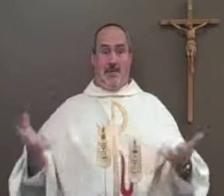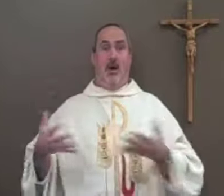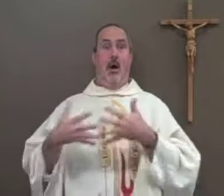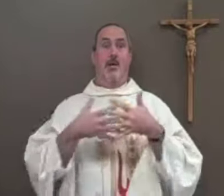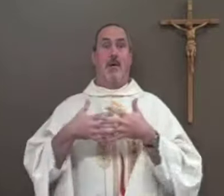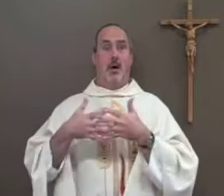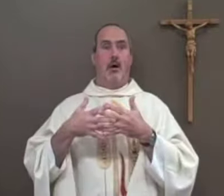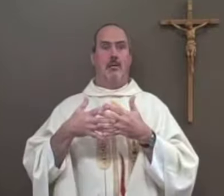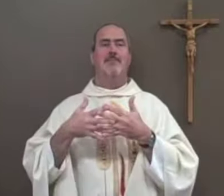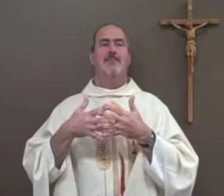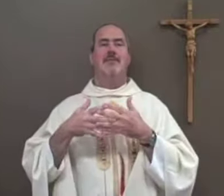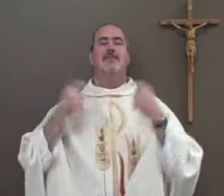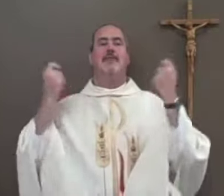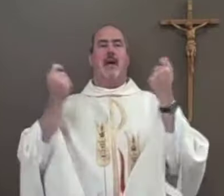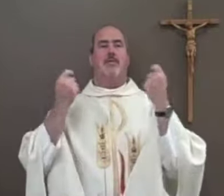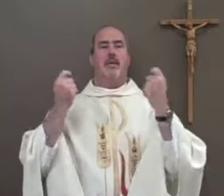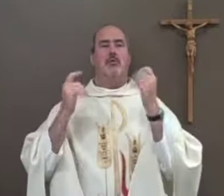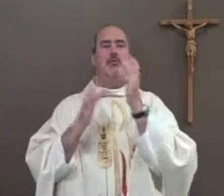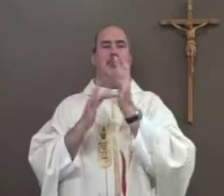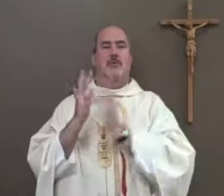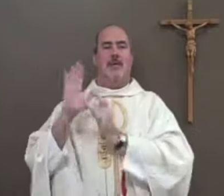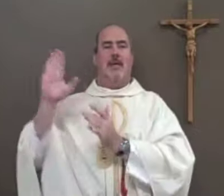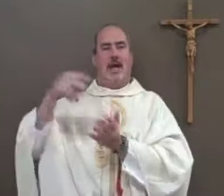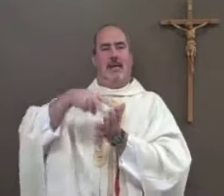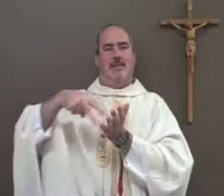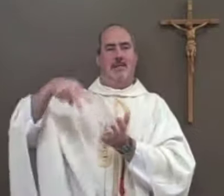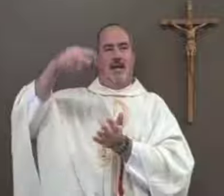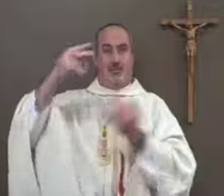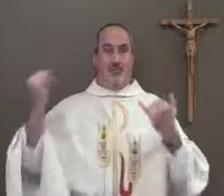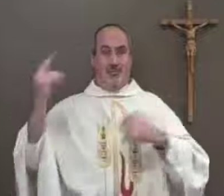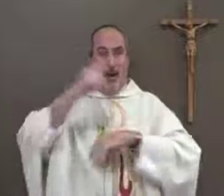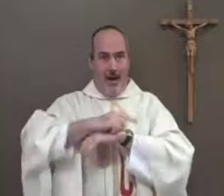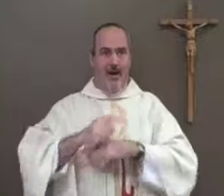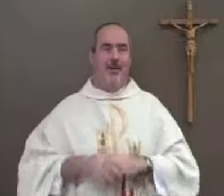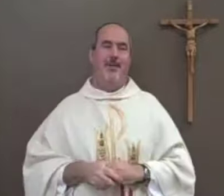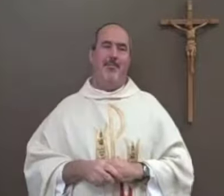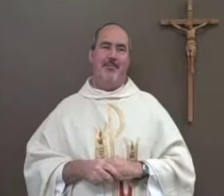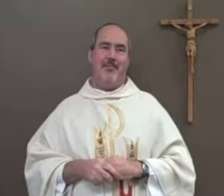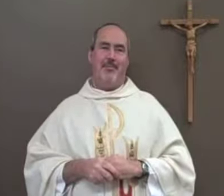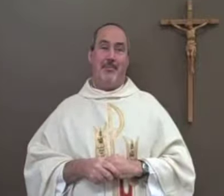Most American diocese celebrate Jesus' Ascension today.